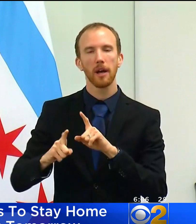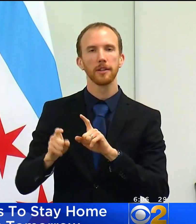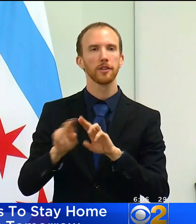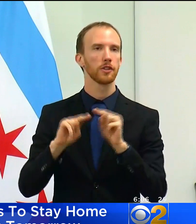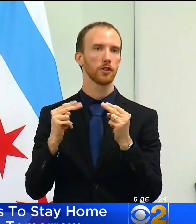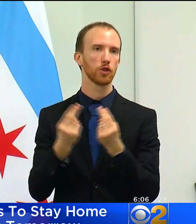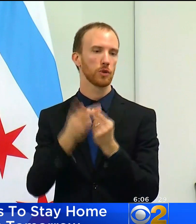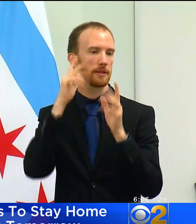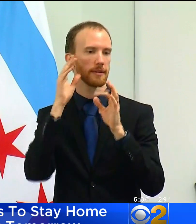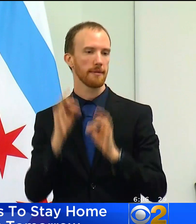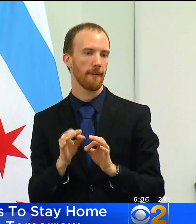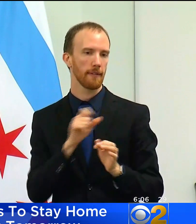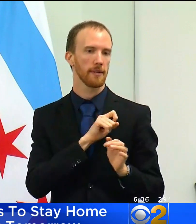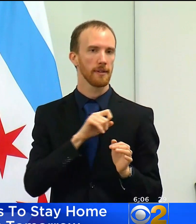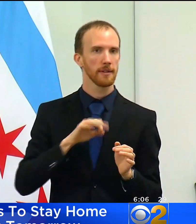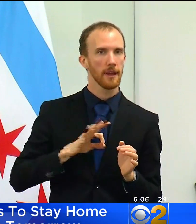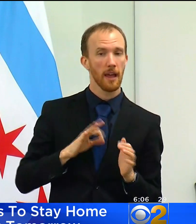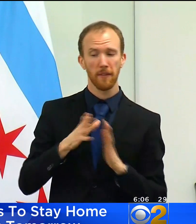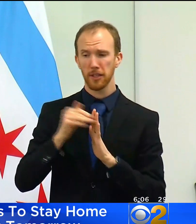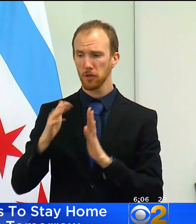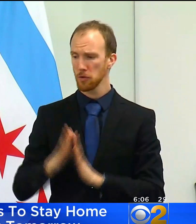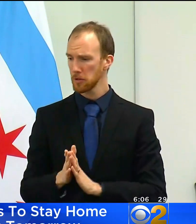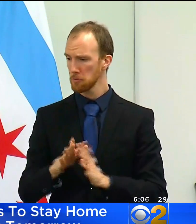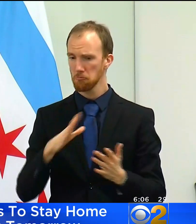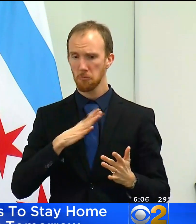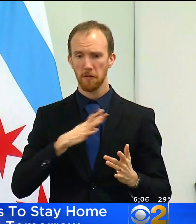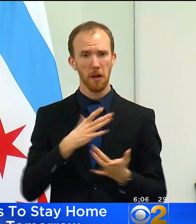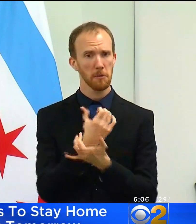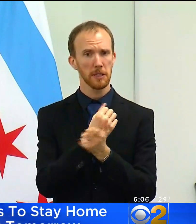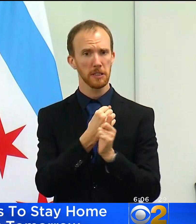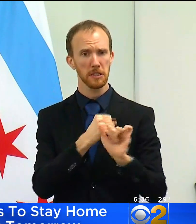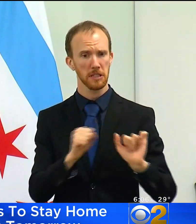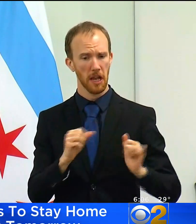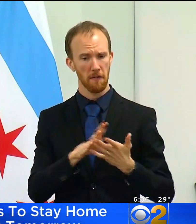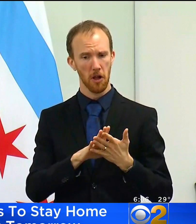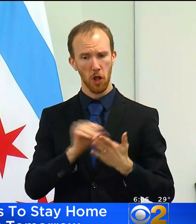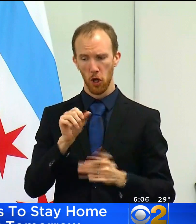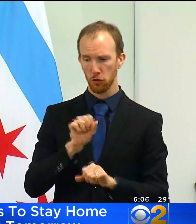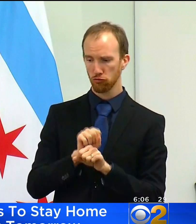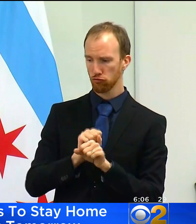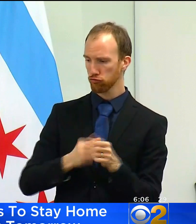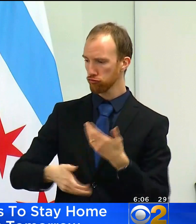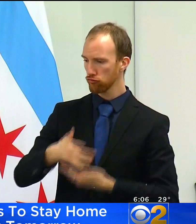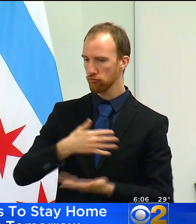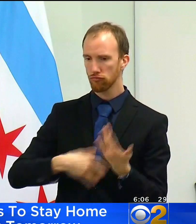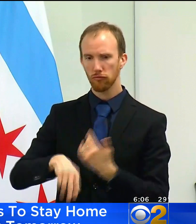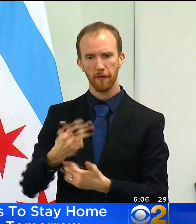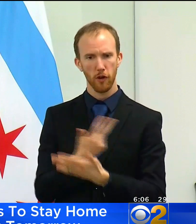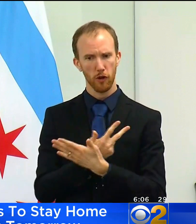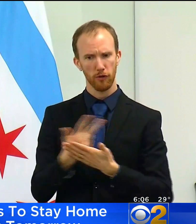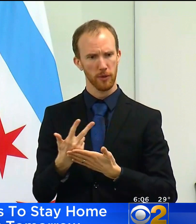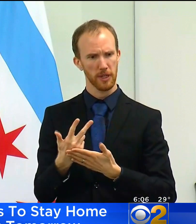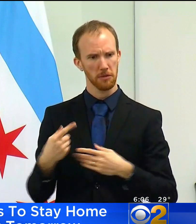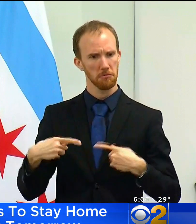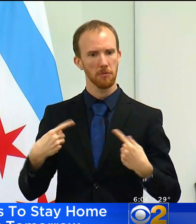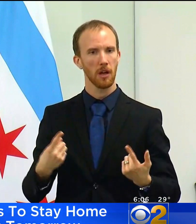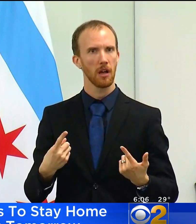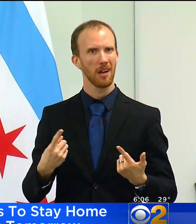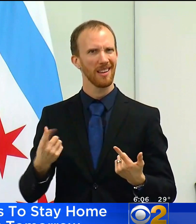that the staff and students who have been safely learning together for the past three weeks in our classrooms should suddenly stop.